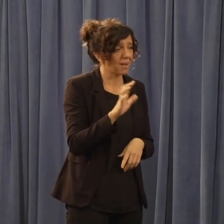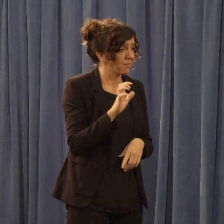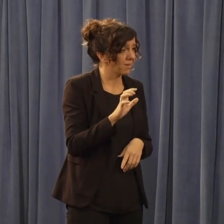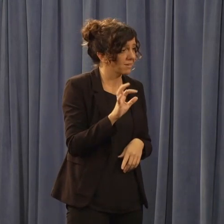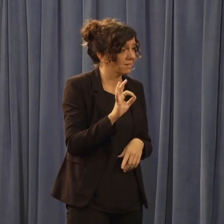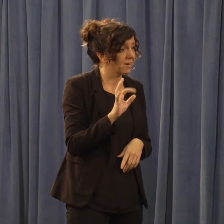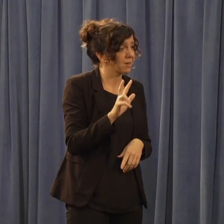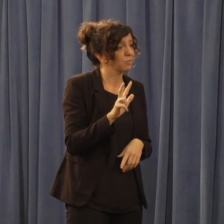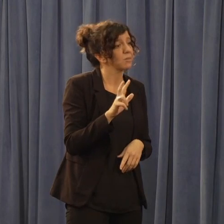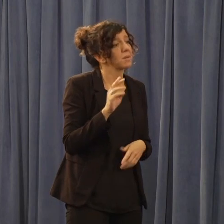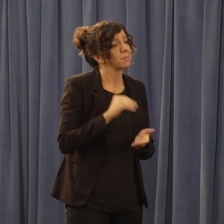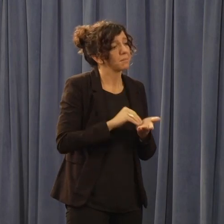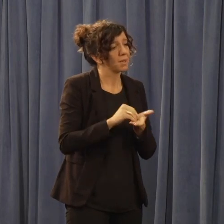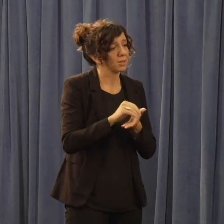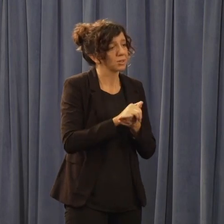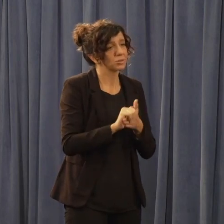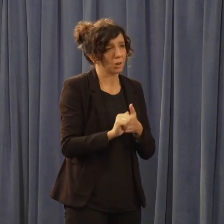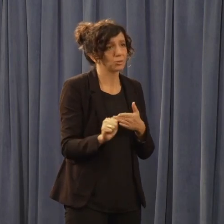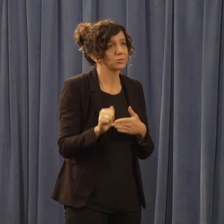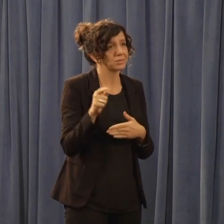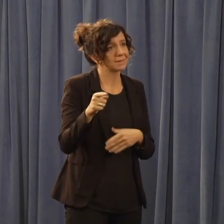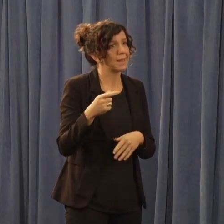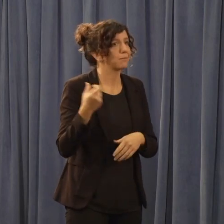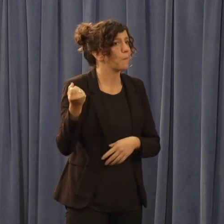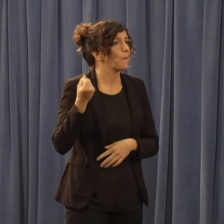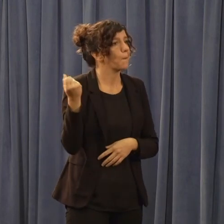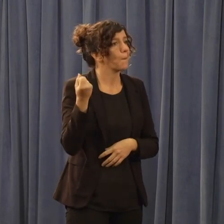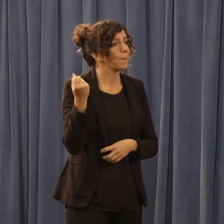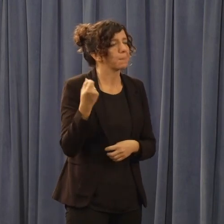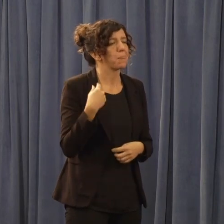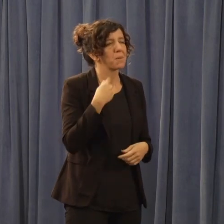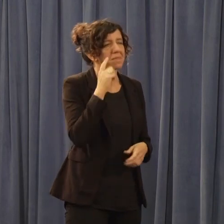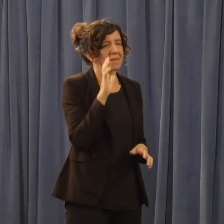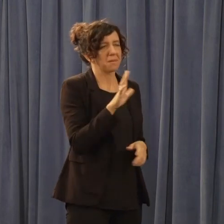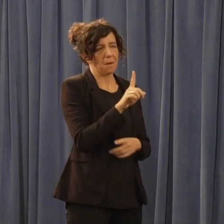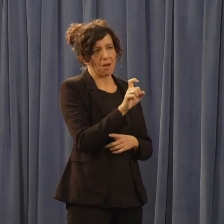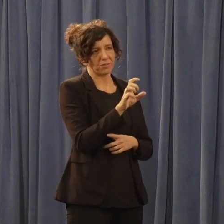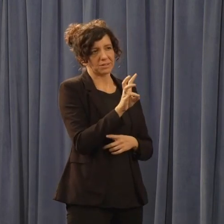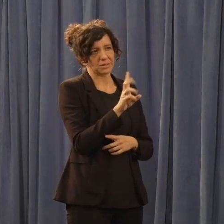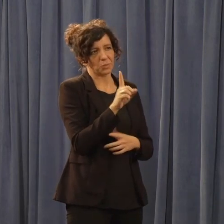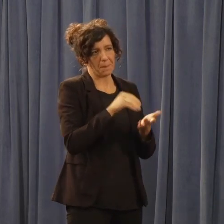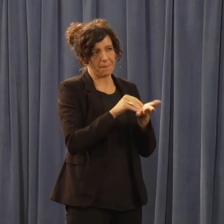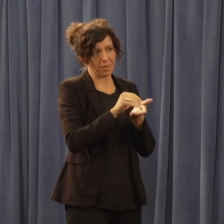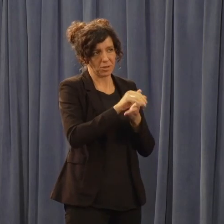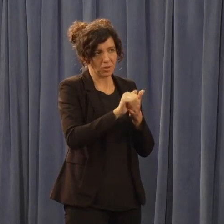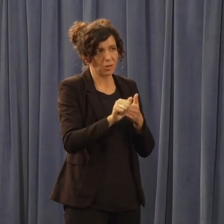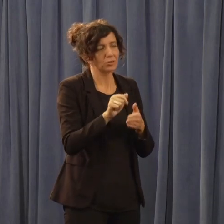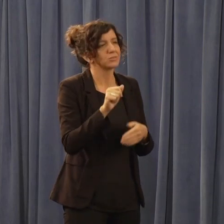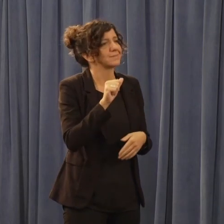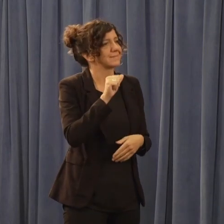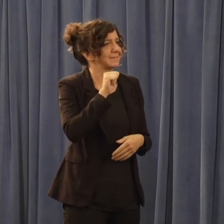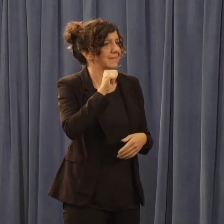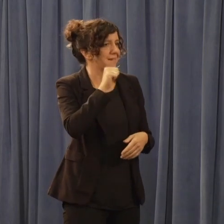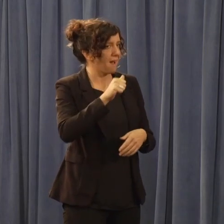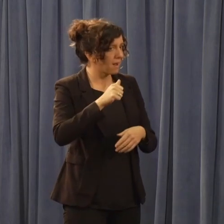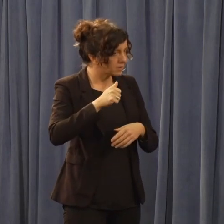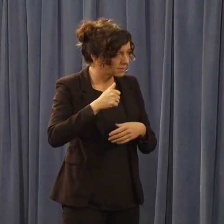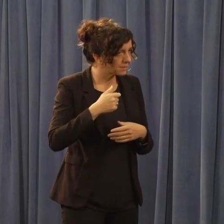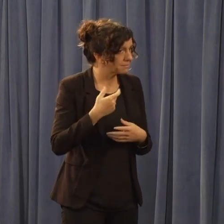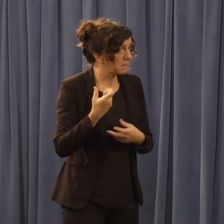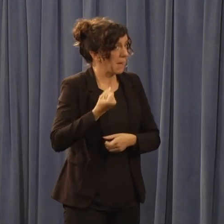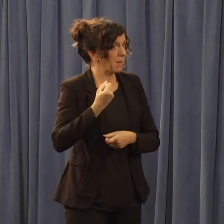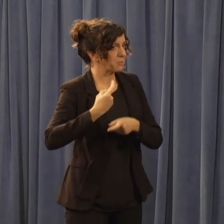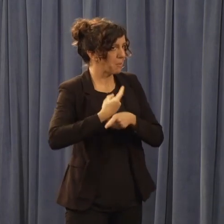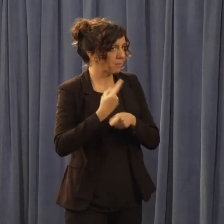They're not spending. We believe conservatively $161 million of that is imprudent. They need to spend